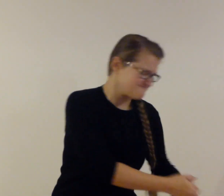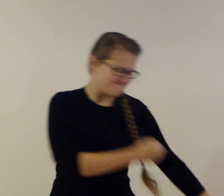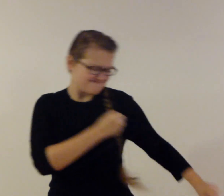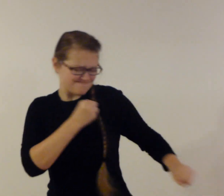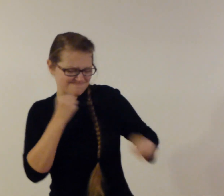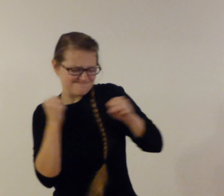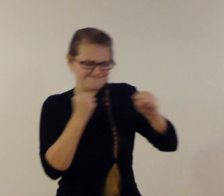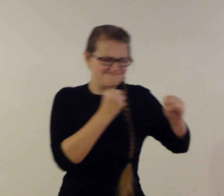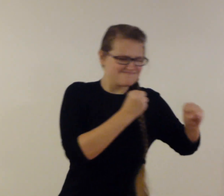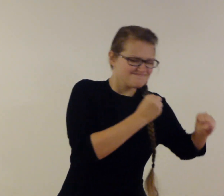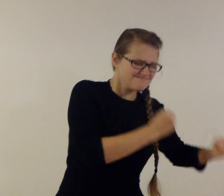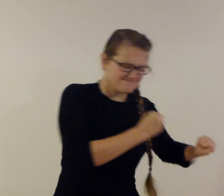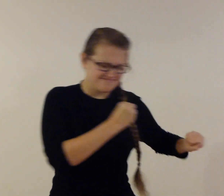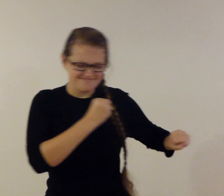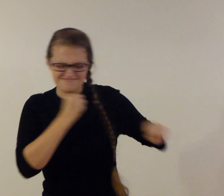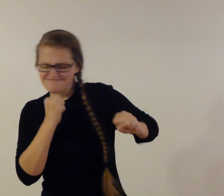against